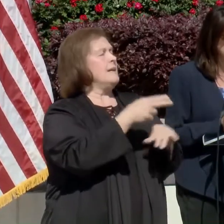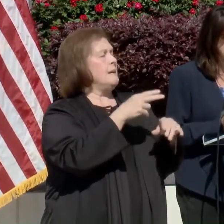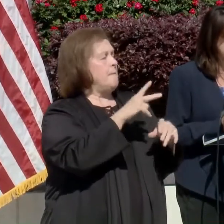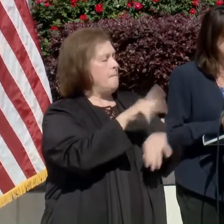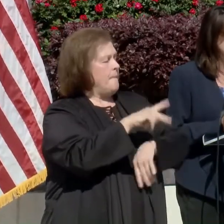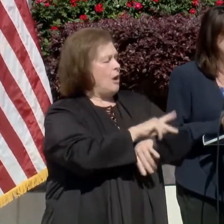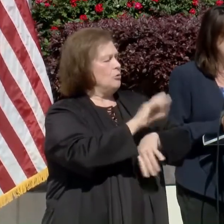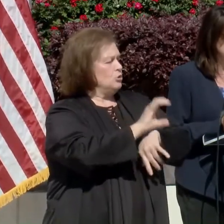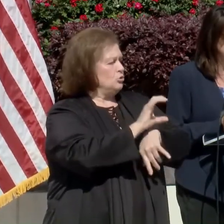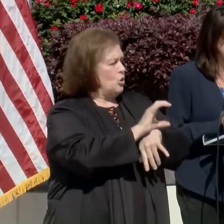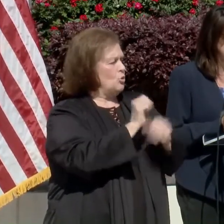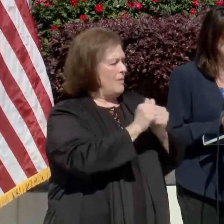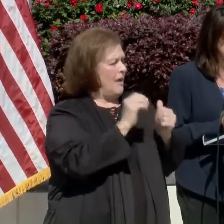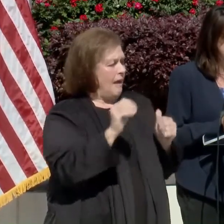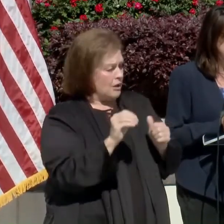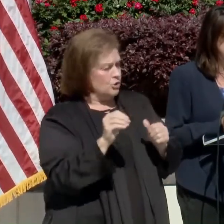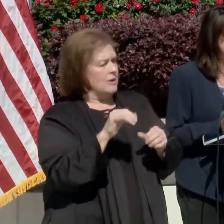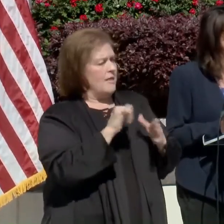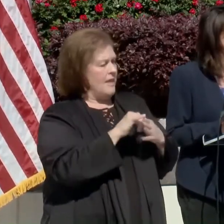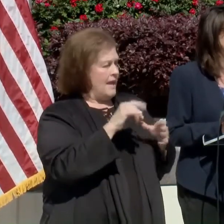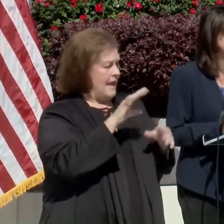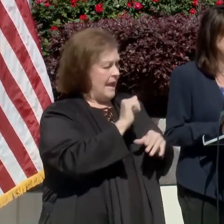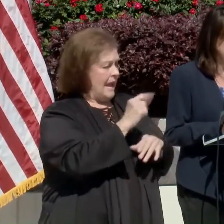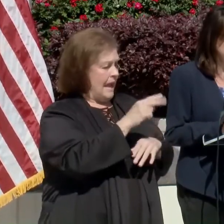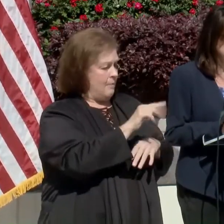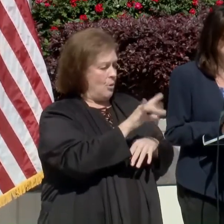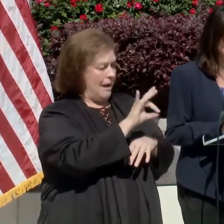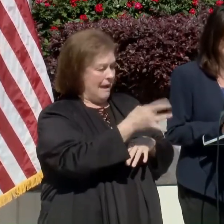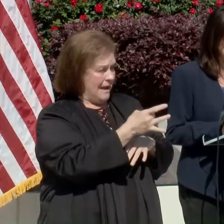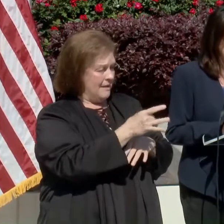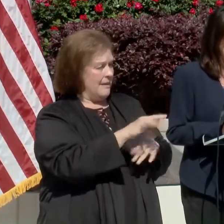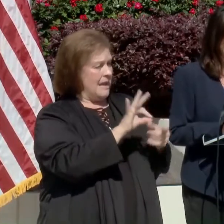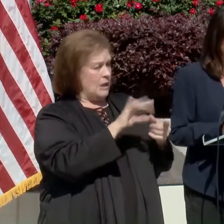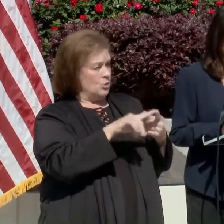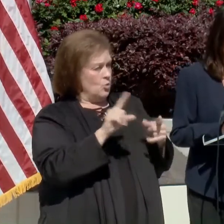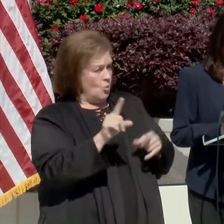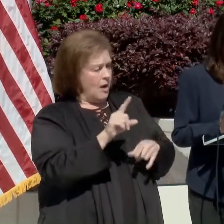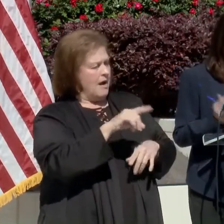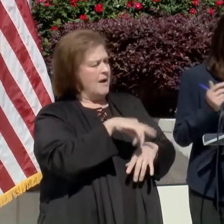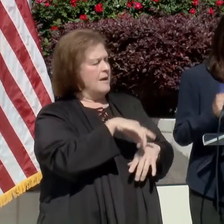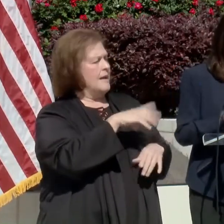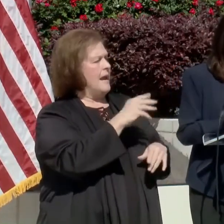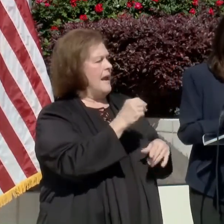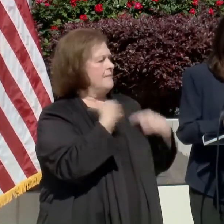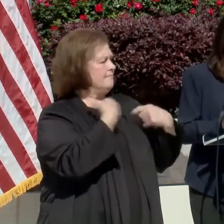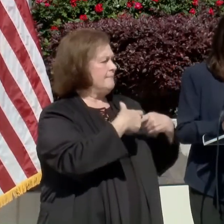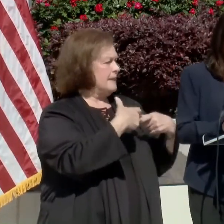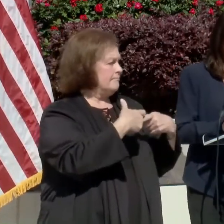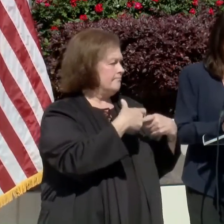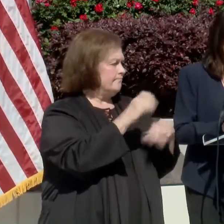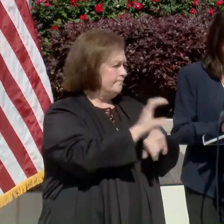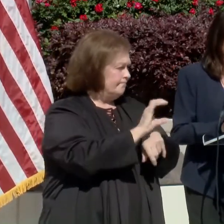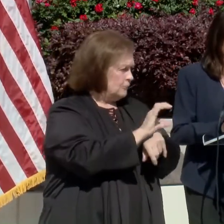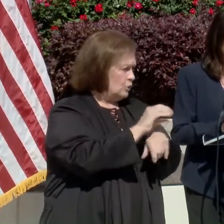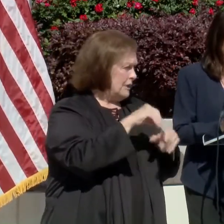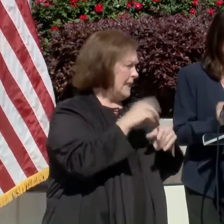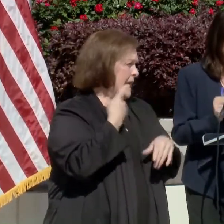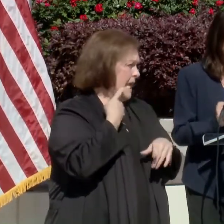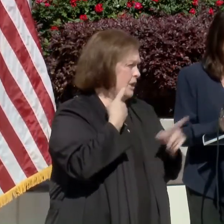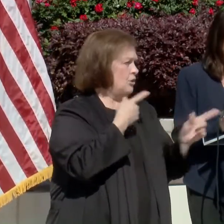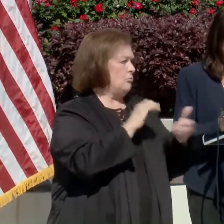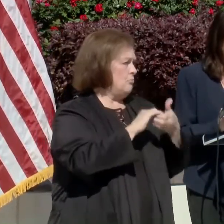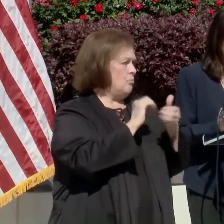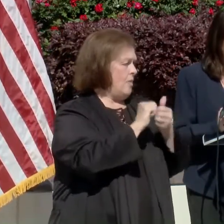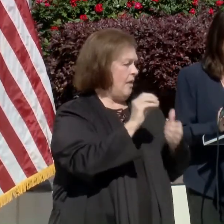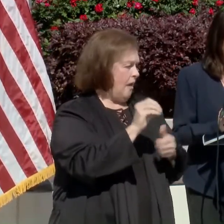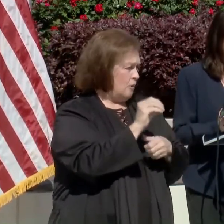Oshner is giving the Pfizer vaccine April 8th from 9 to 1 and the Hispanic Apostolate in Kenner. The partnership